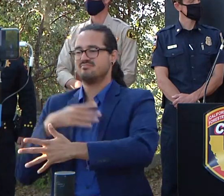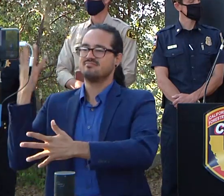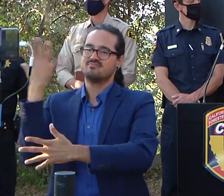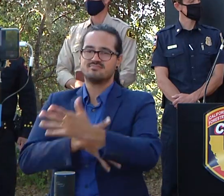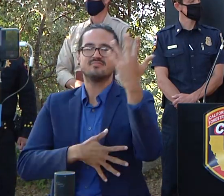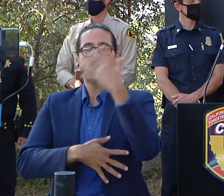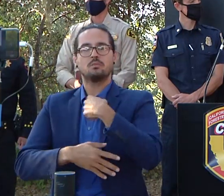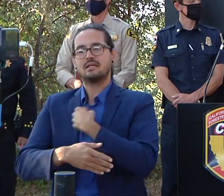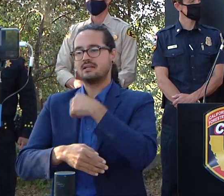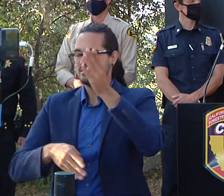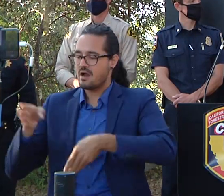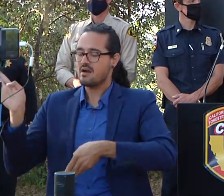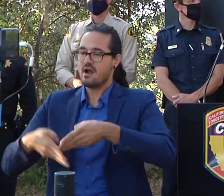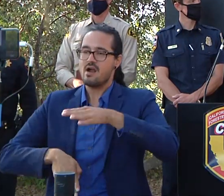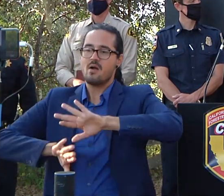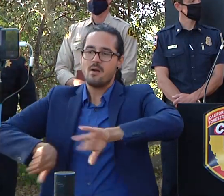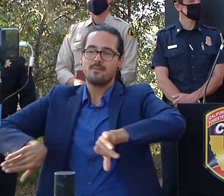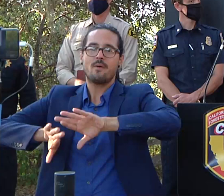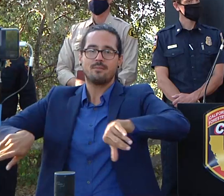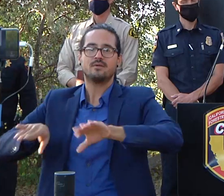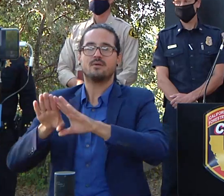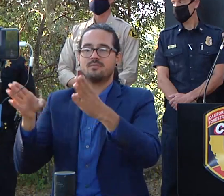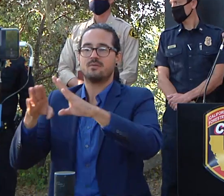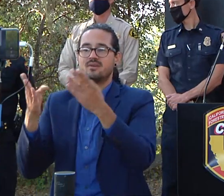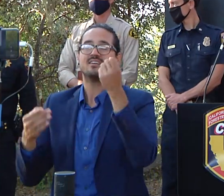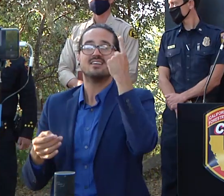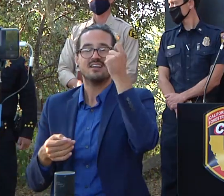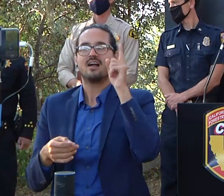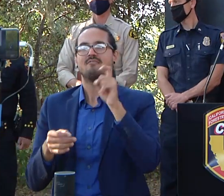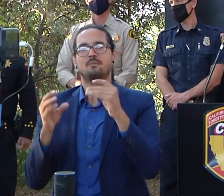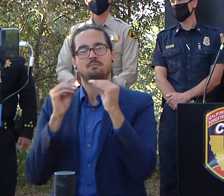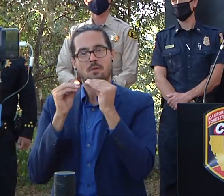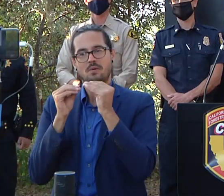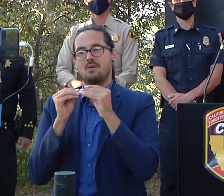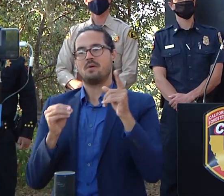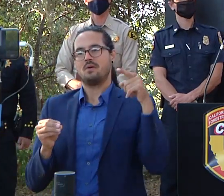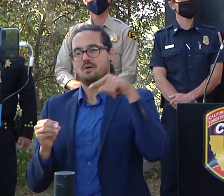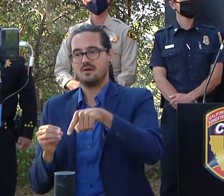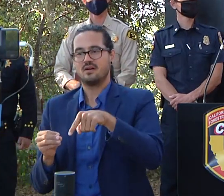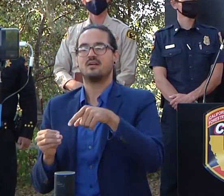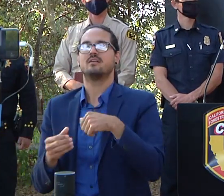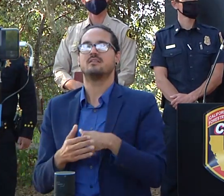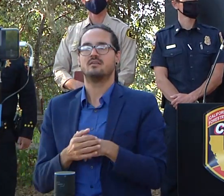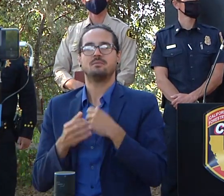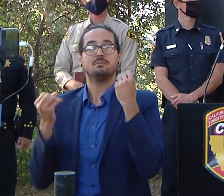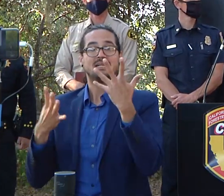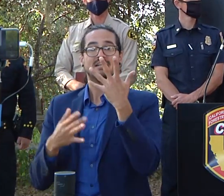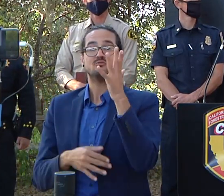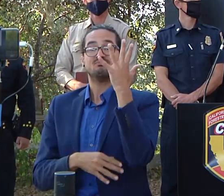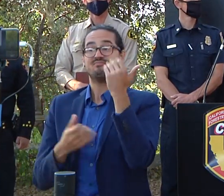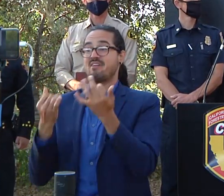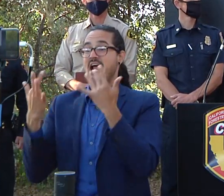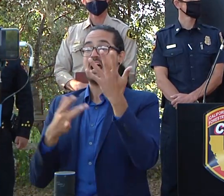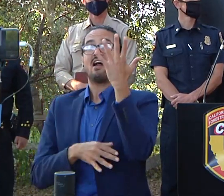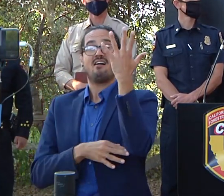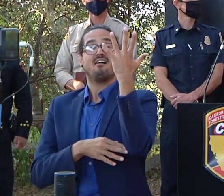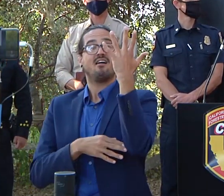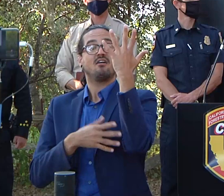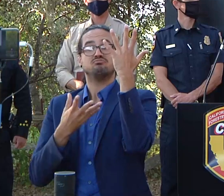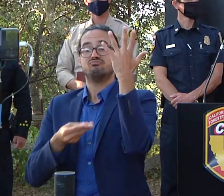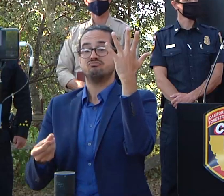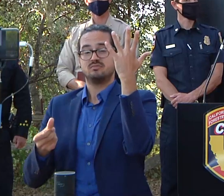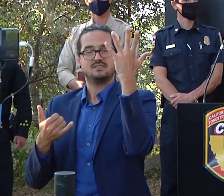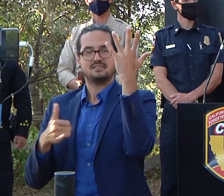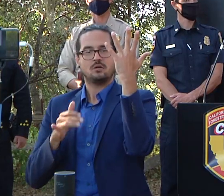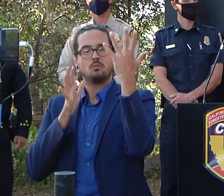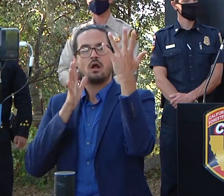to go back and redo it because a fire weakened tree that's been burning for days or almost a week now decides to come down after the fact so our